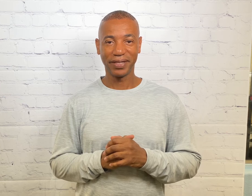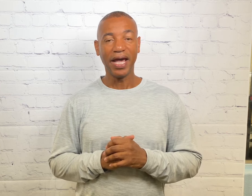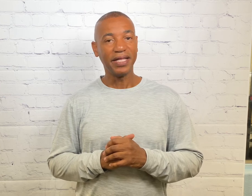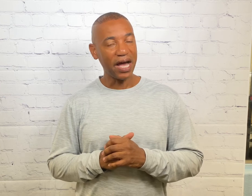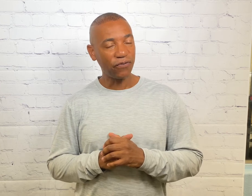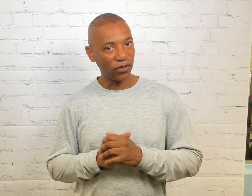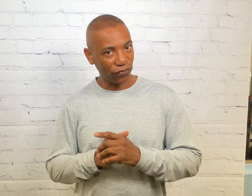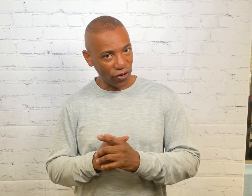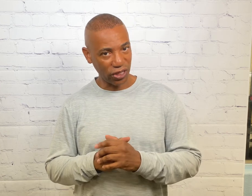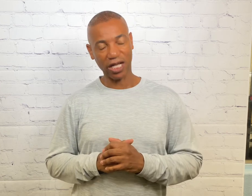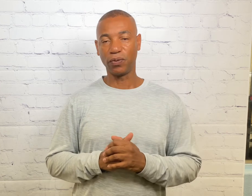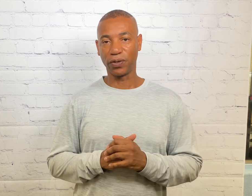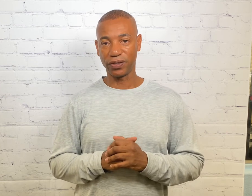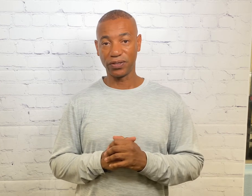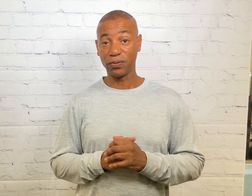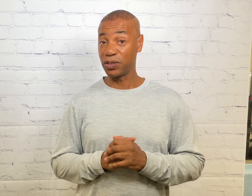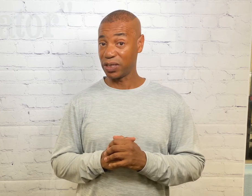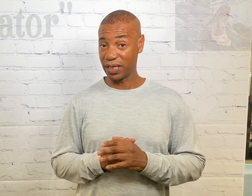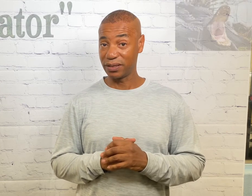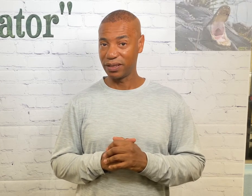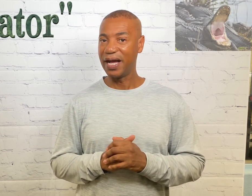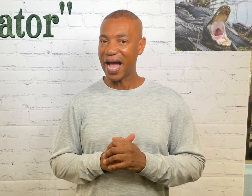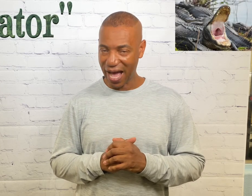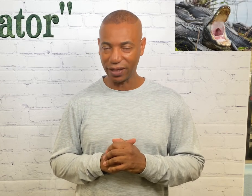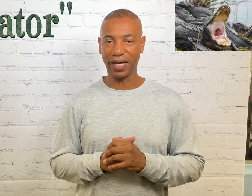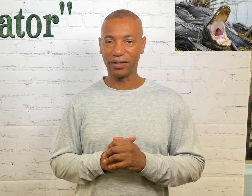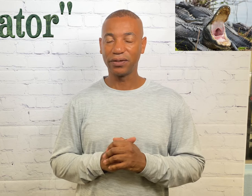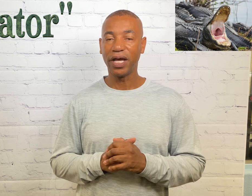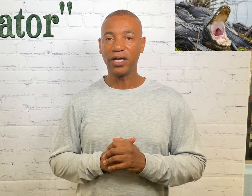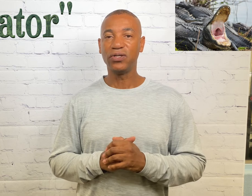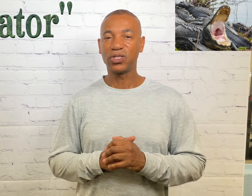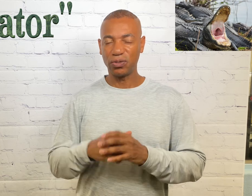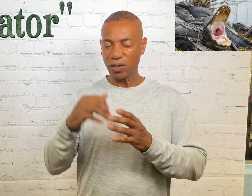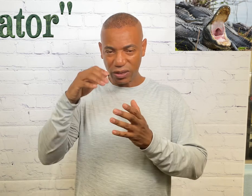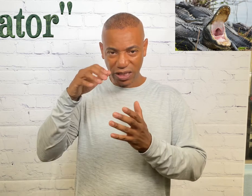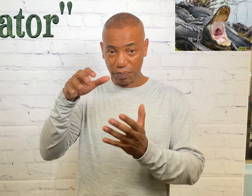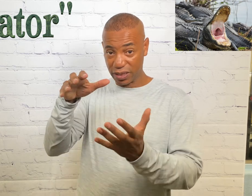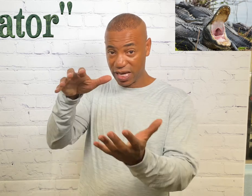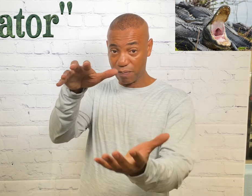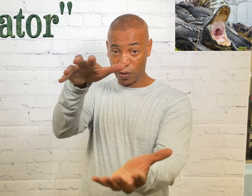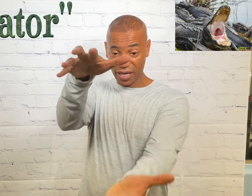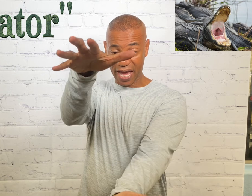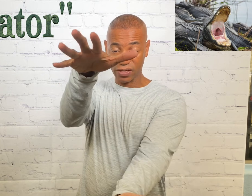Now for the first animal we're going to do which is alligator you just simply take both hands